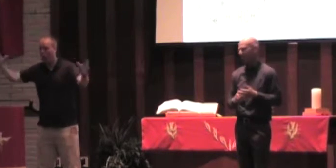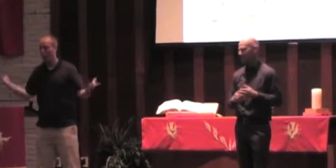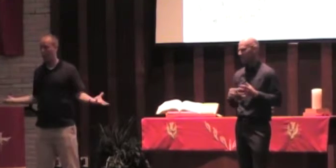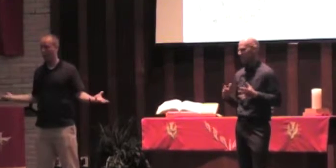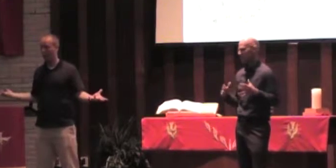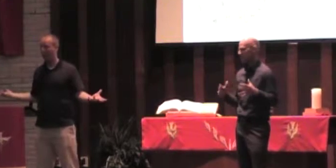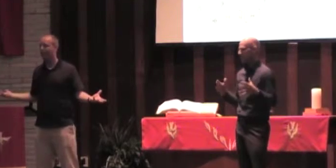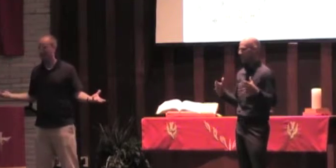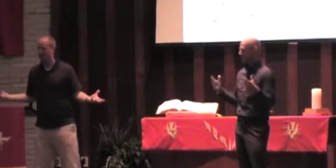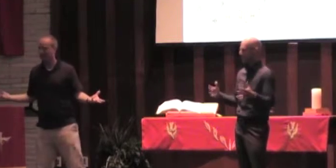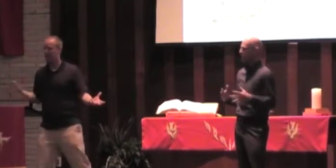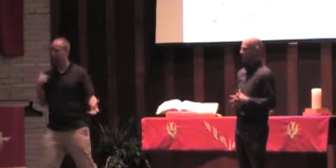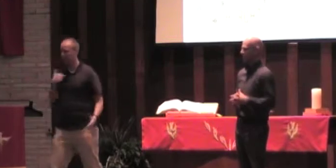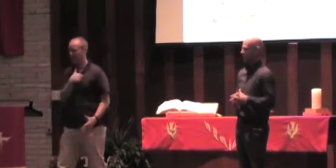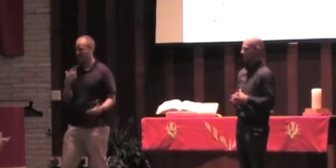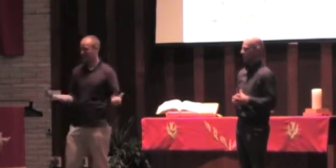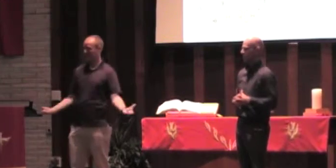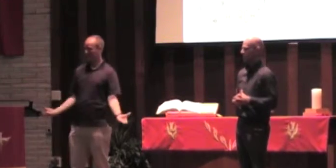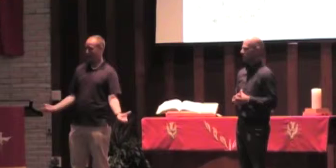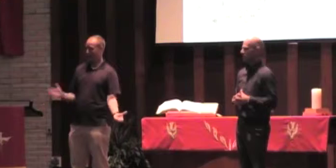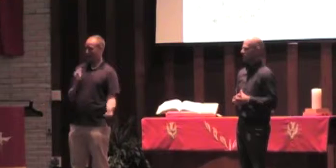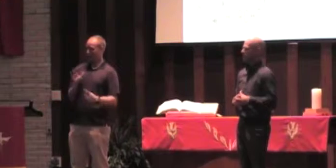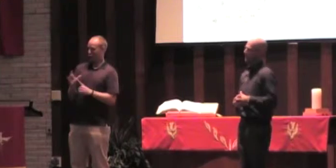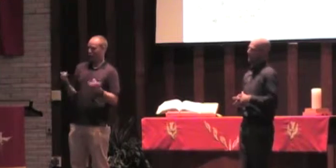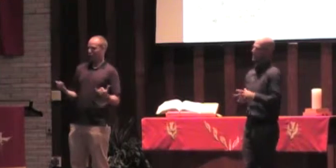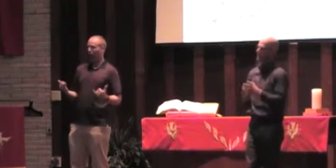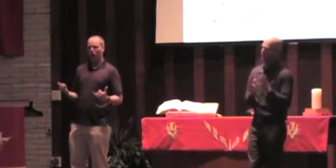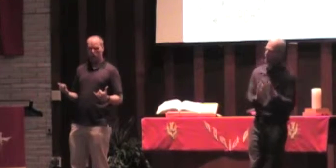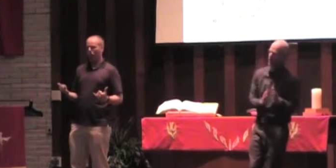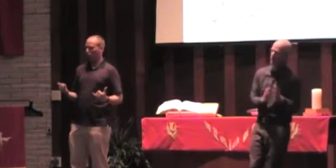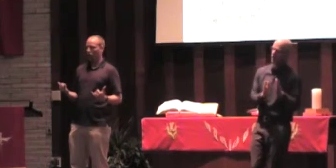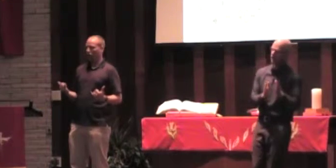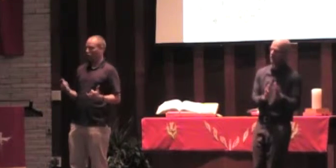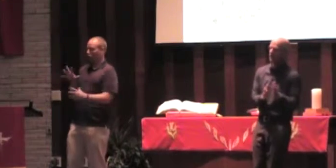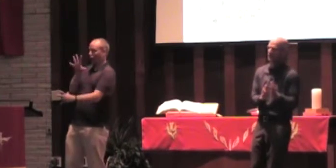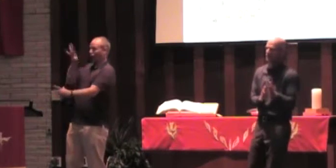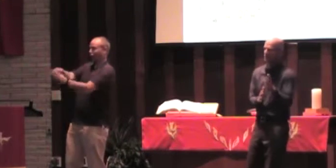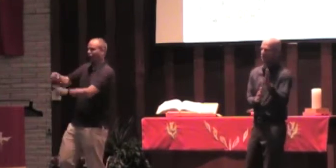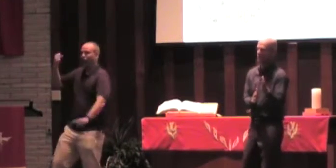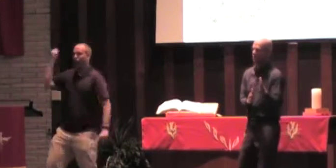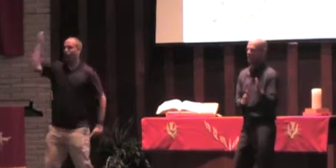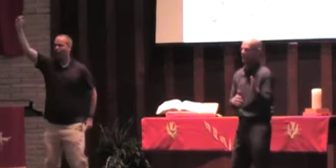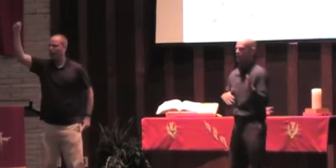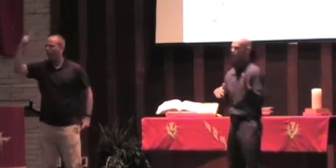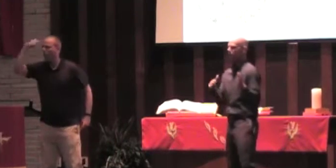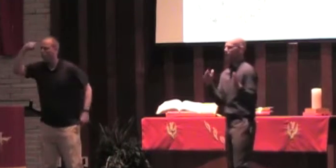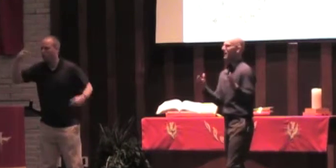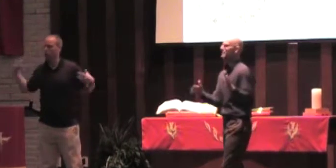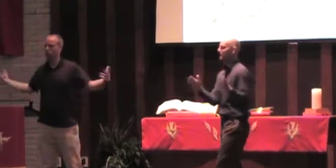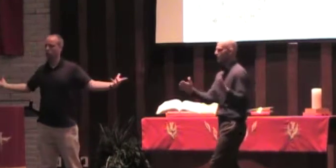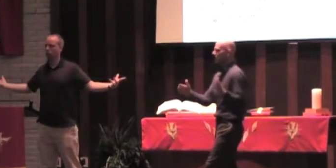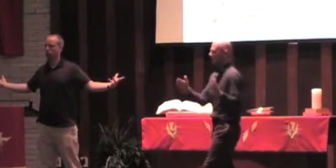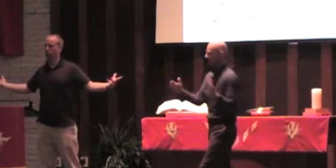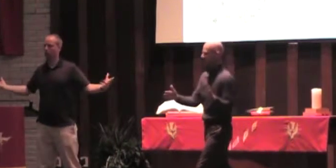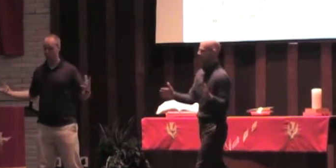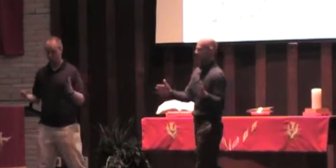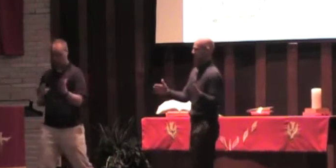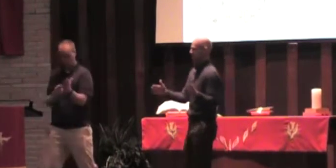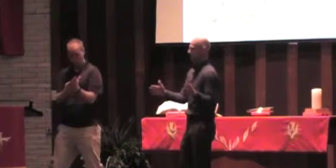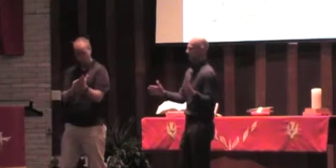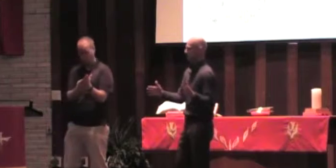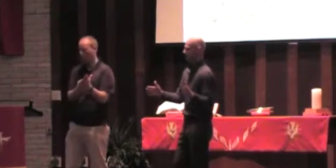And I think there's some truth about that in our culture. I think we equate all too often truth with popular